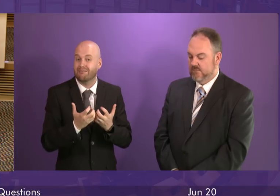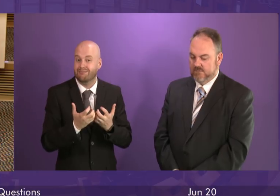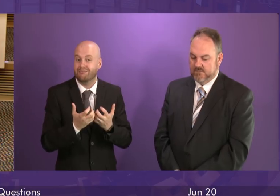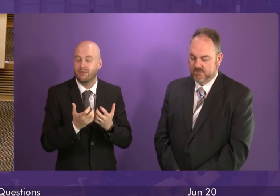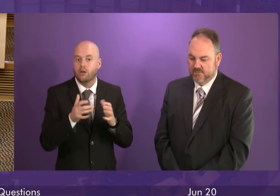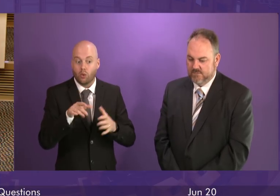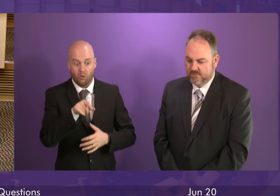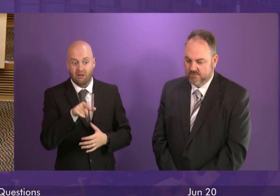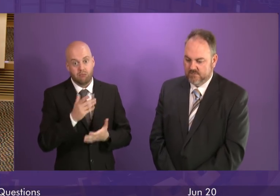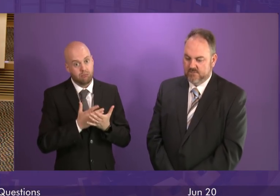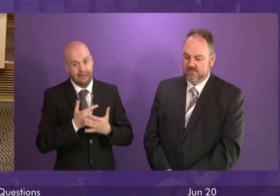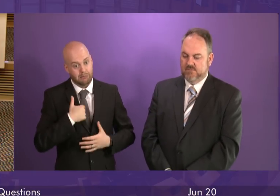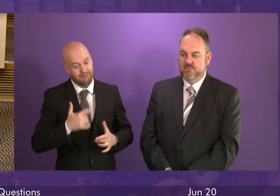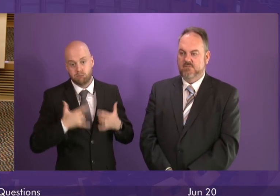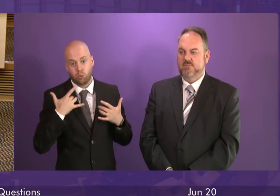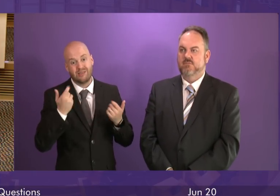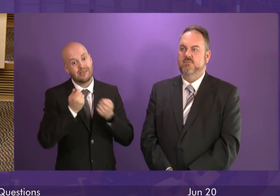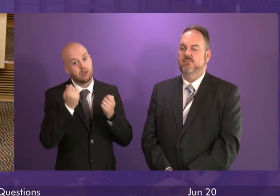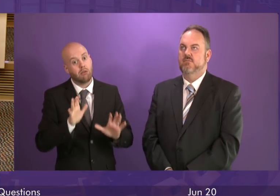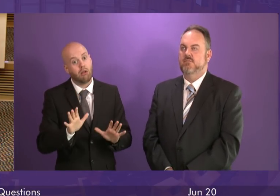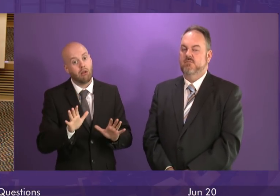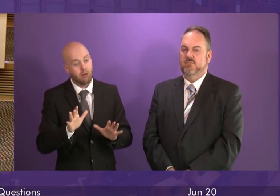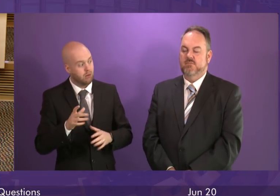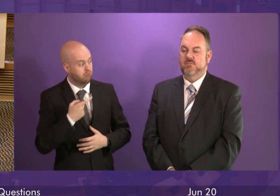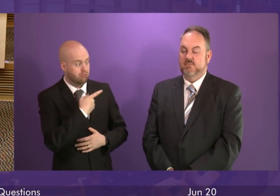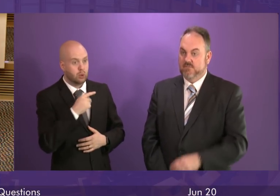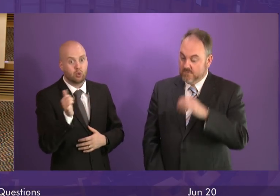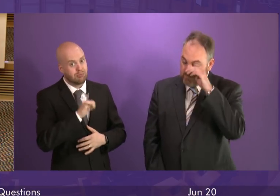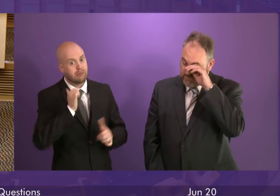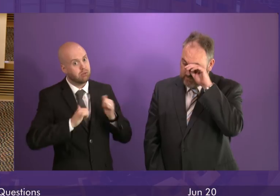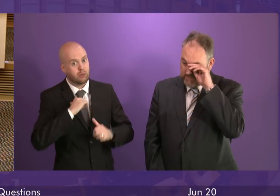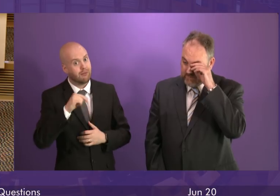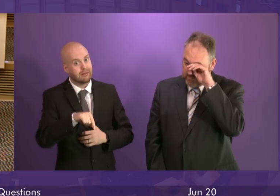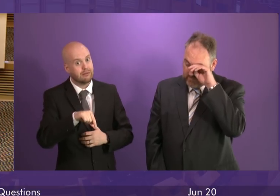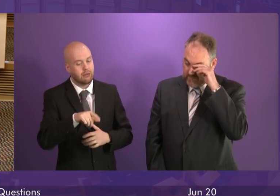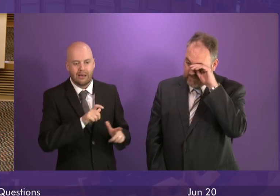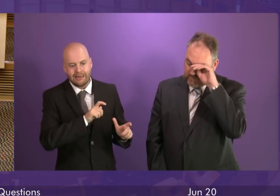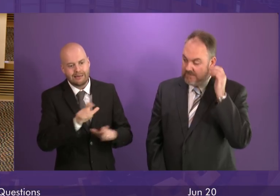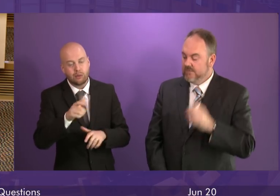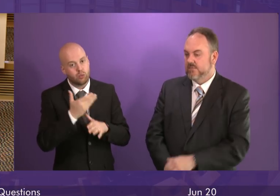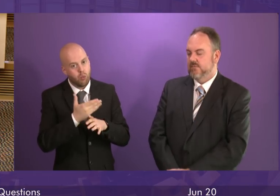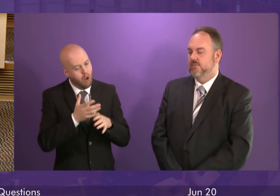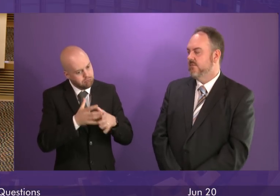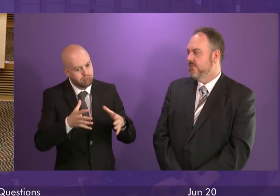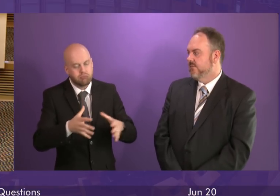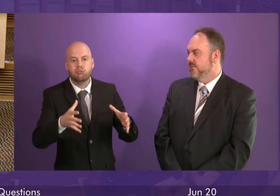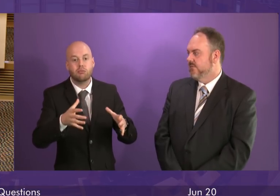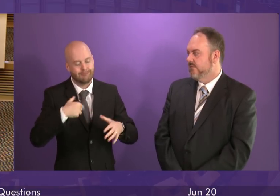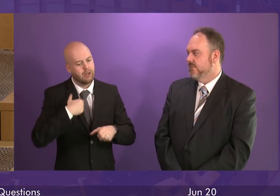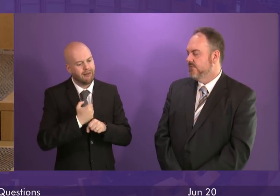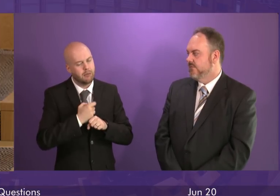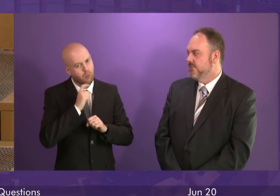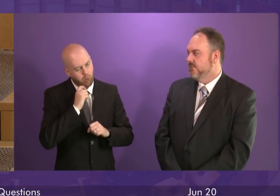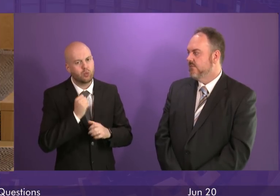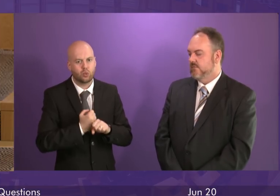success stories of this parliament, and it is one that we should both be proud of and continue to work to build upon, as this government is determined to do.